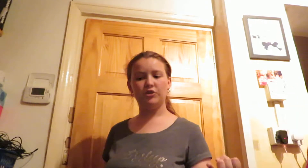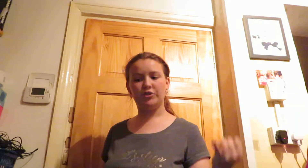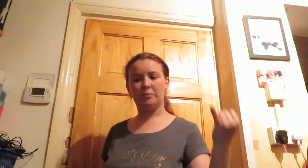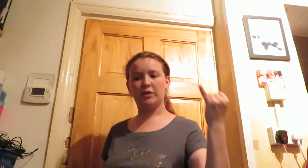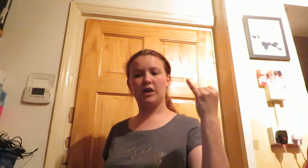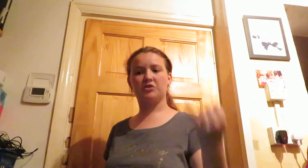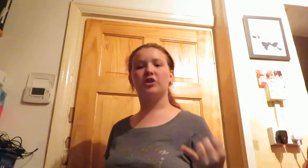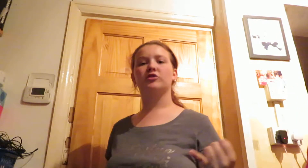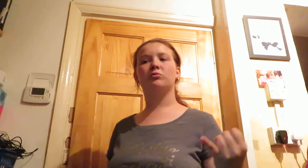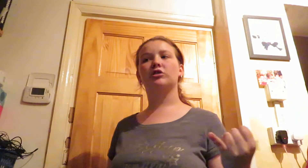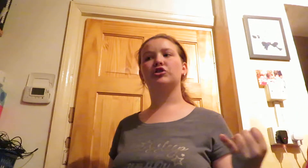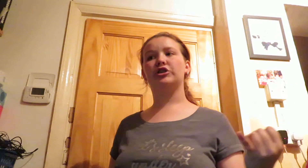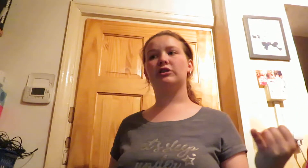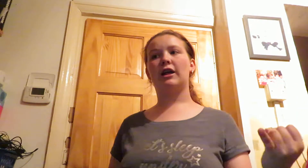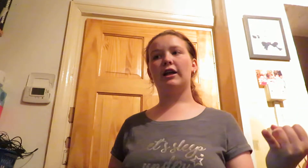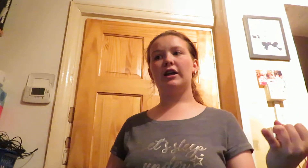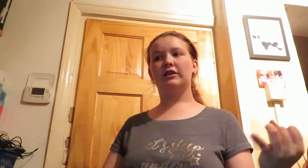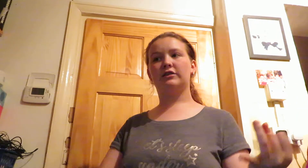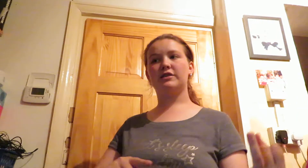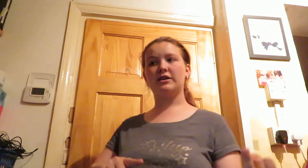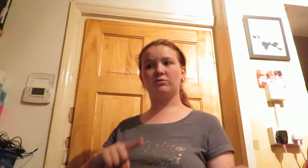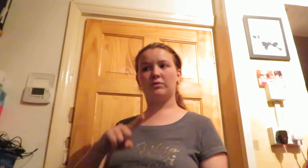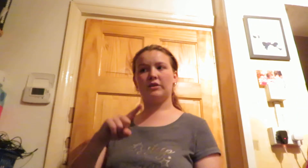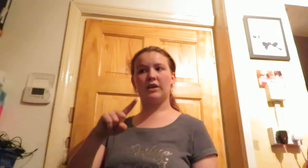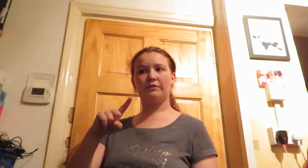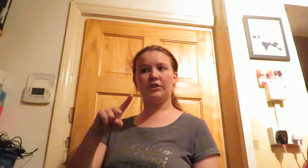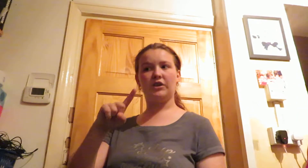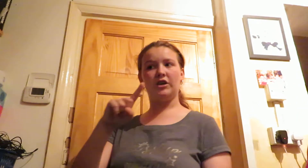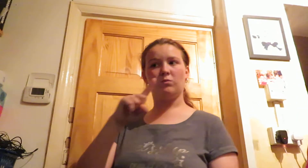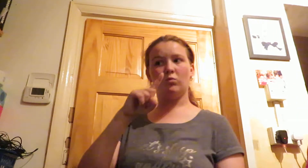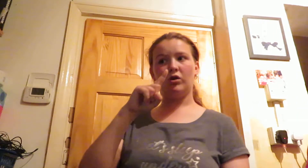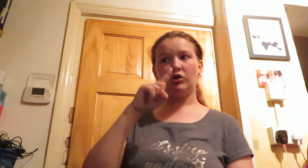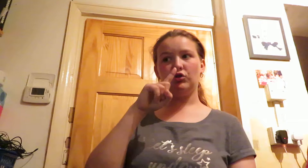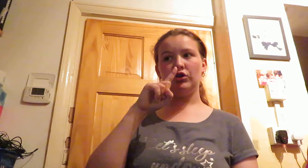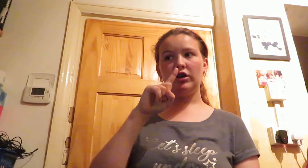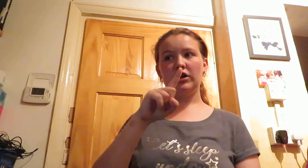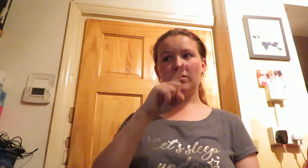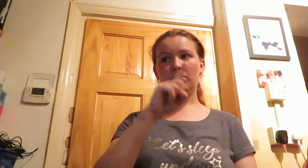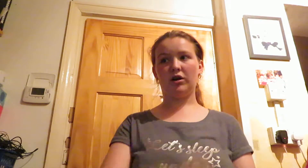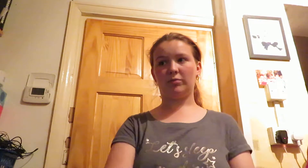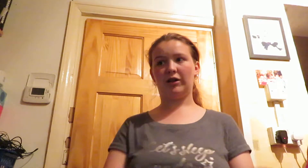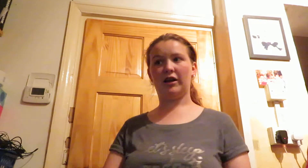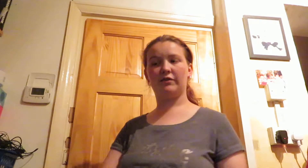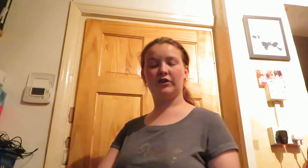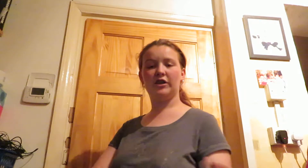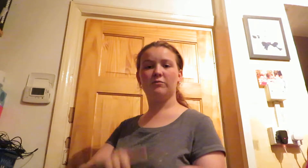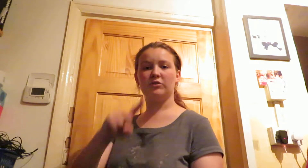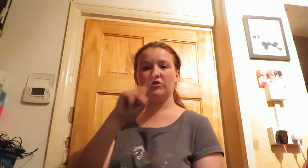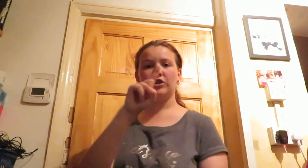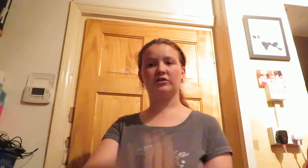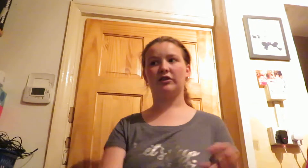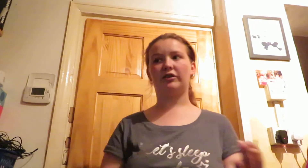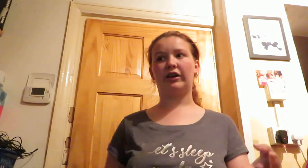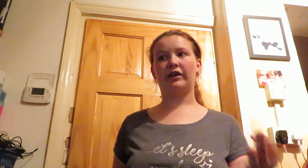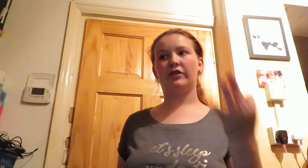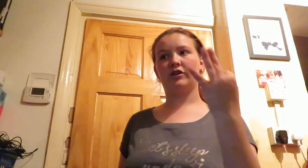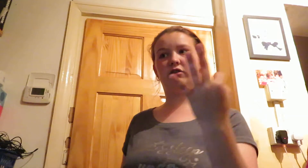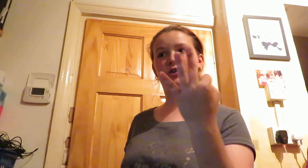youtuber i started watching next one after him was mark by after him was jack such a guy they are